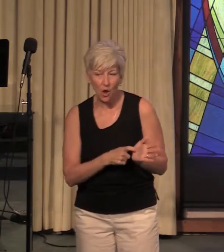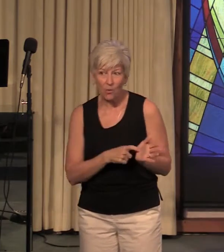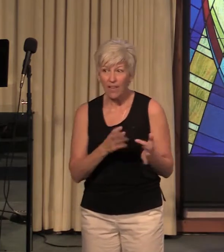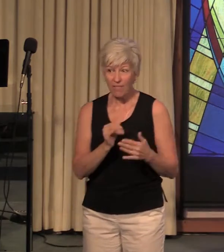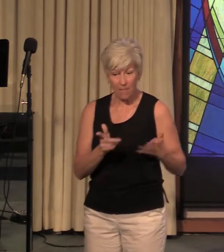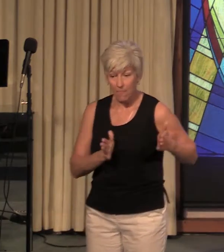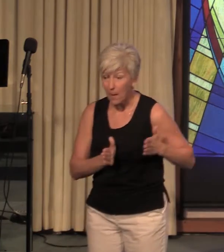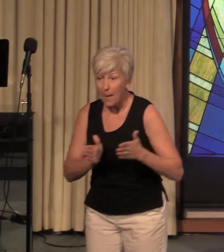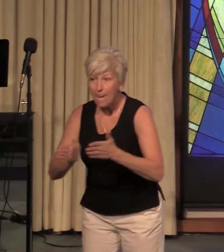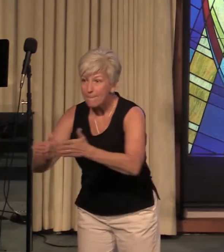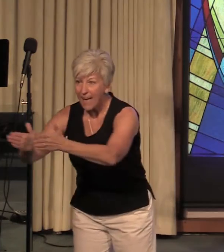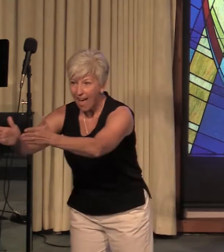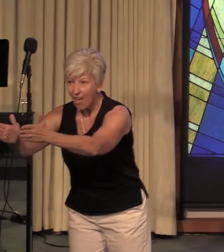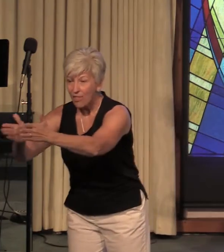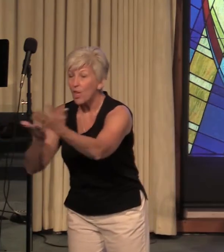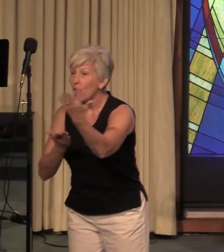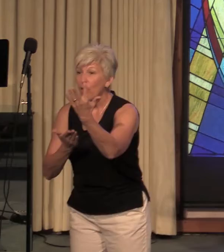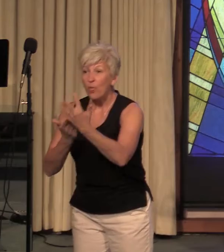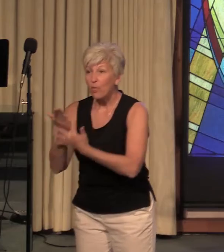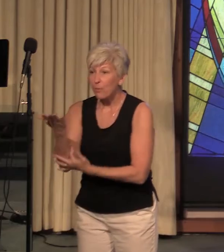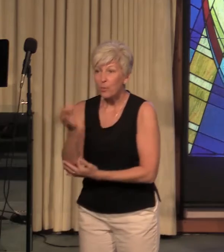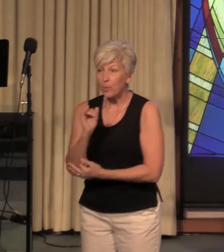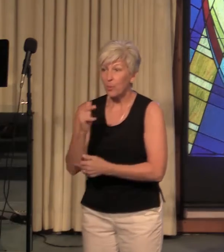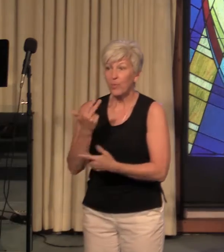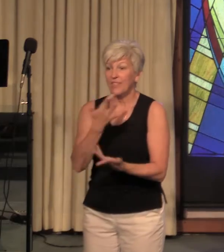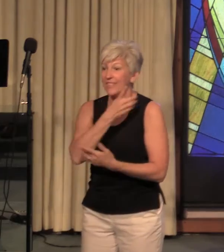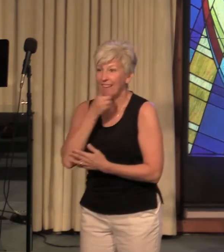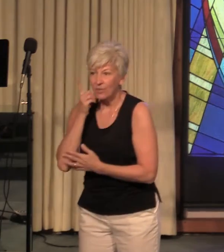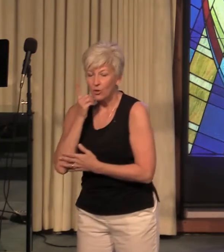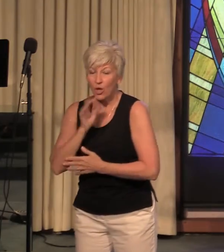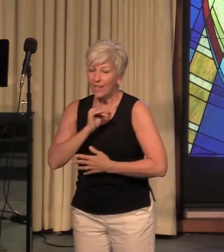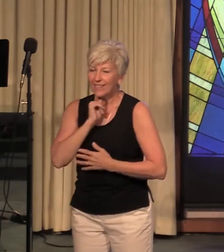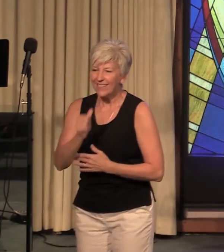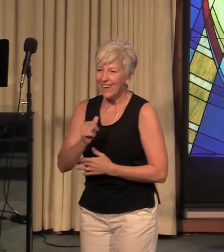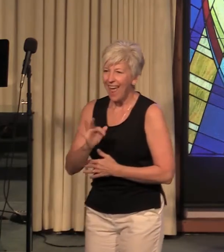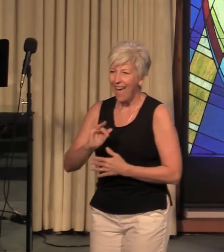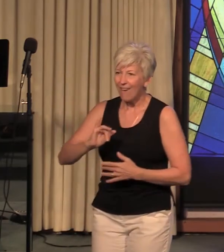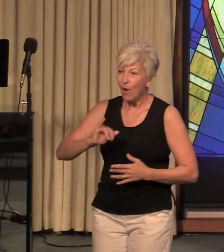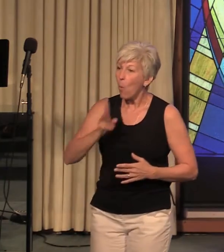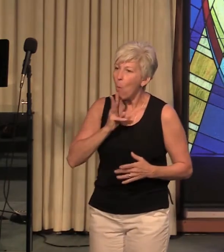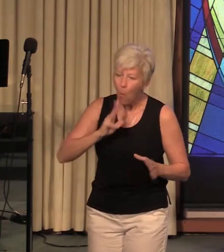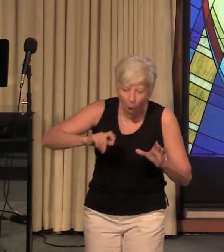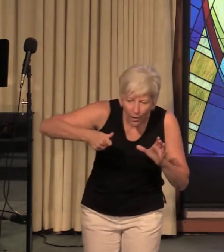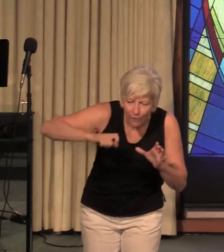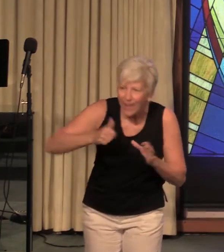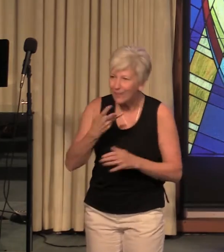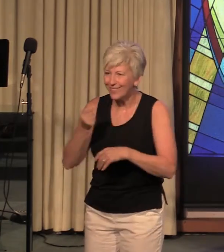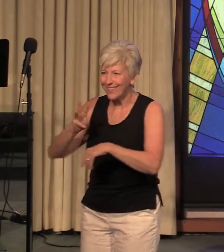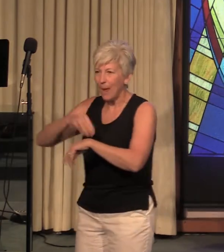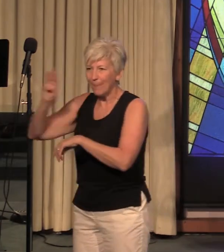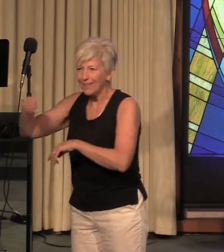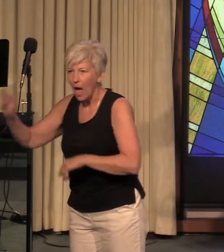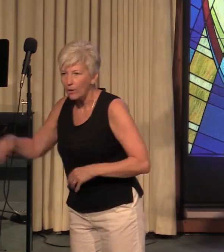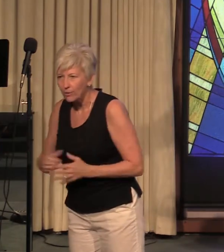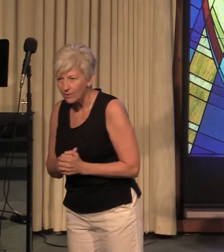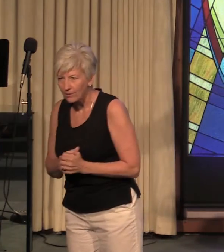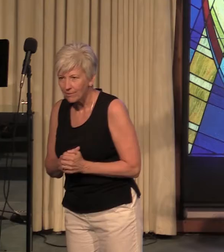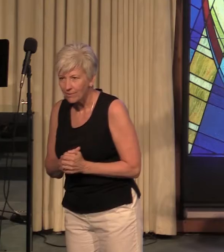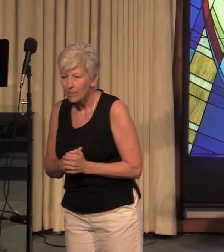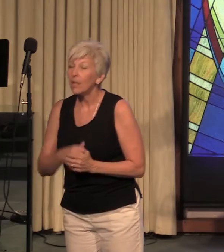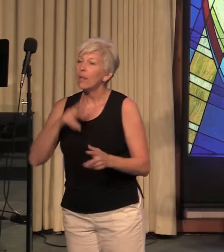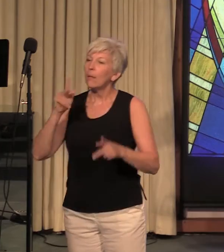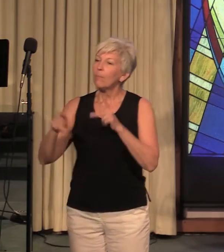was not lined with water fountains and McDonald's. Right? The people had to